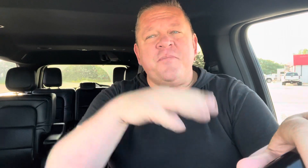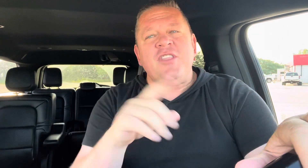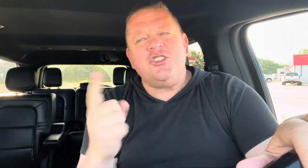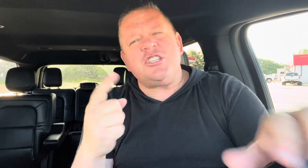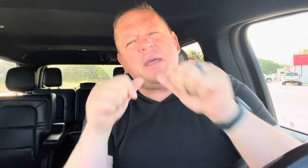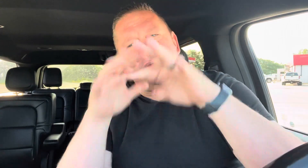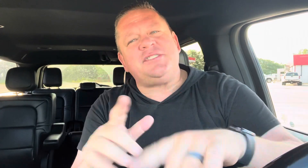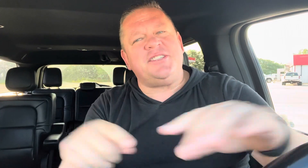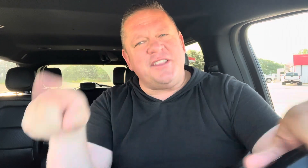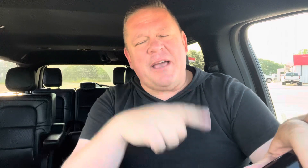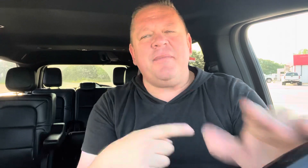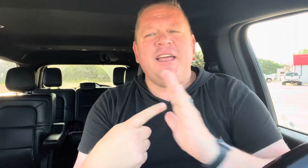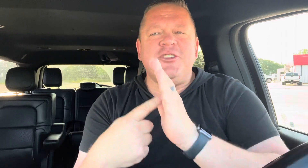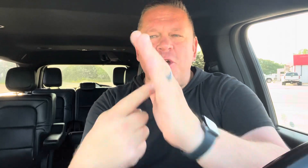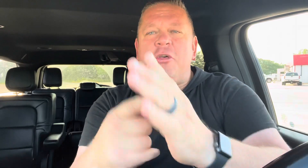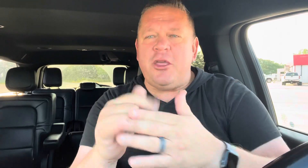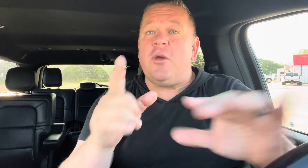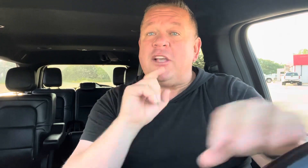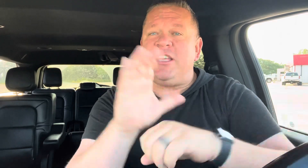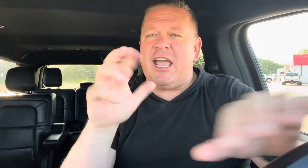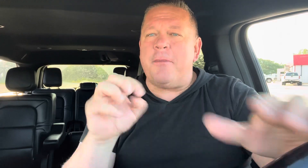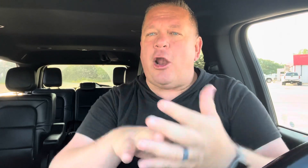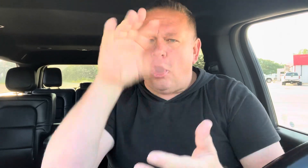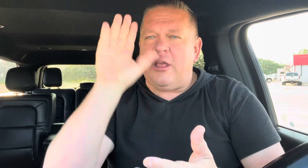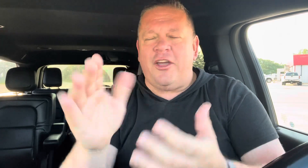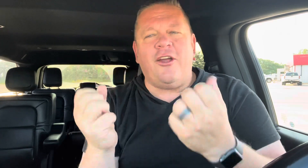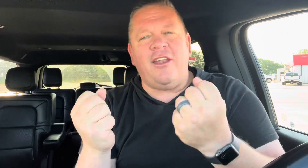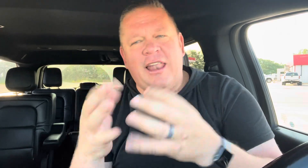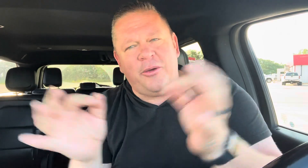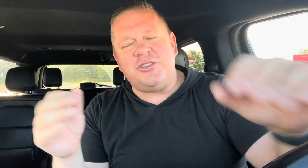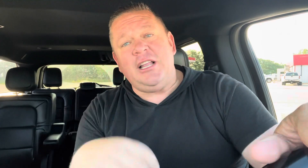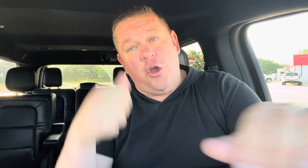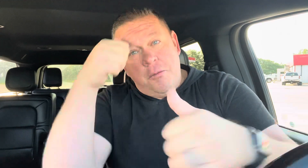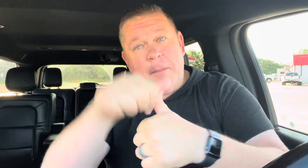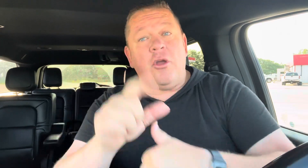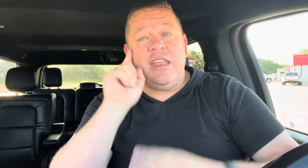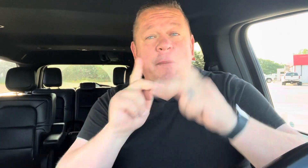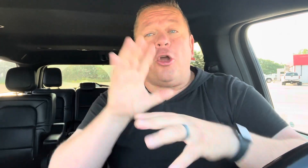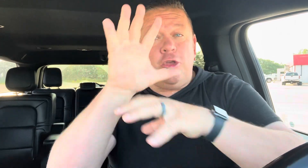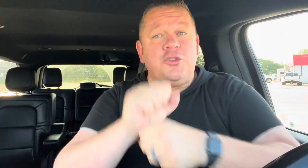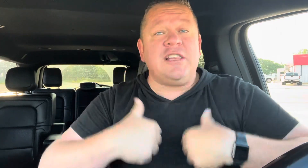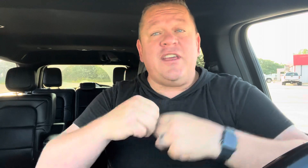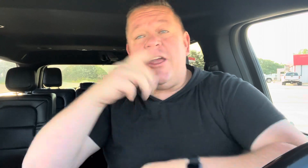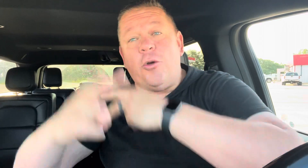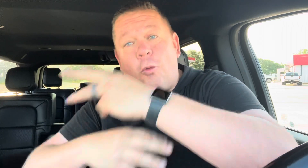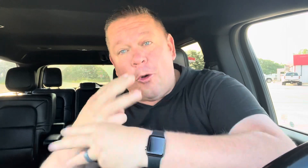just to be a blessing to them and show them that you actually care by learning their language. Remember, deaf people are used to living in a hearing world.